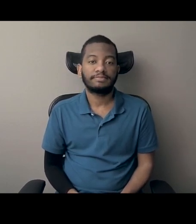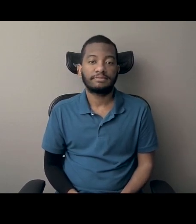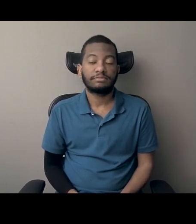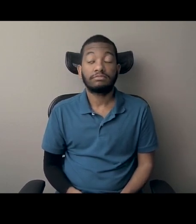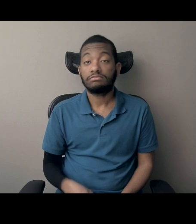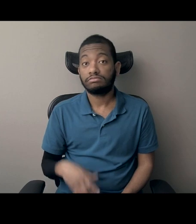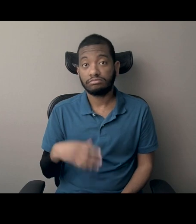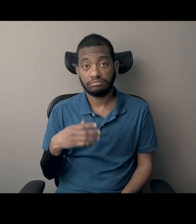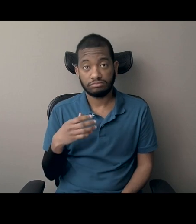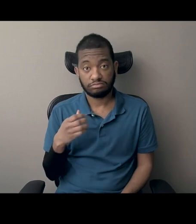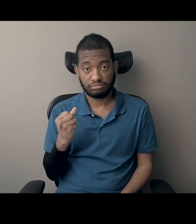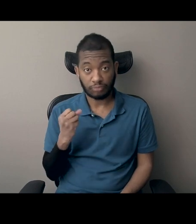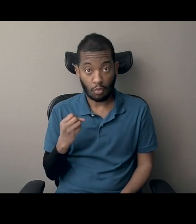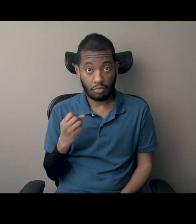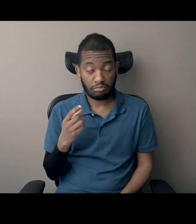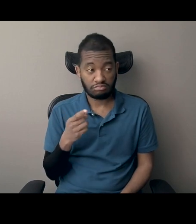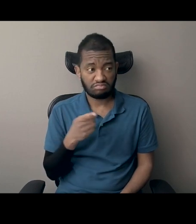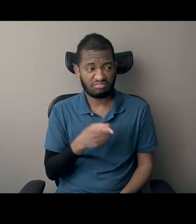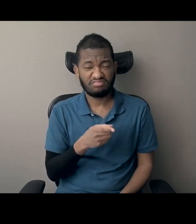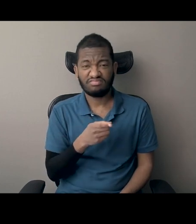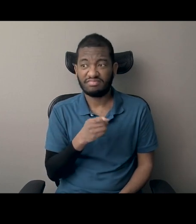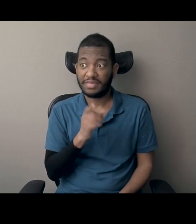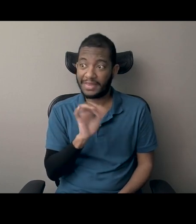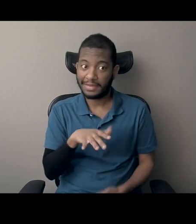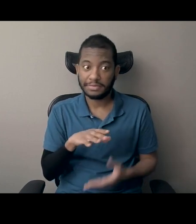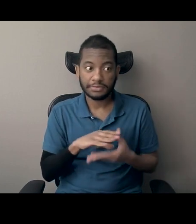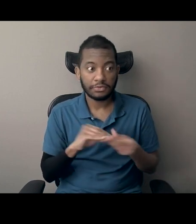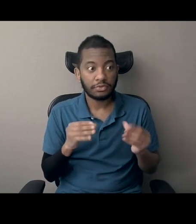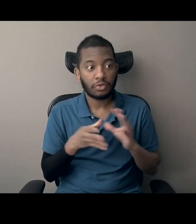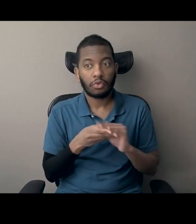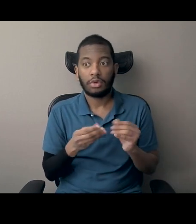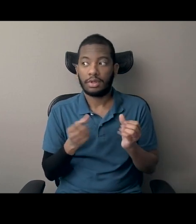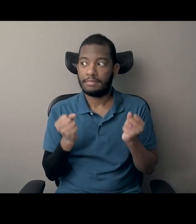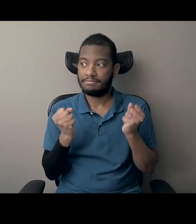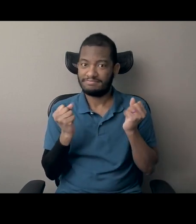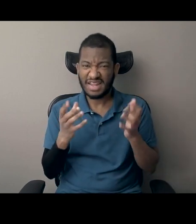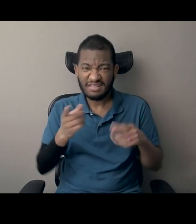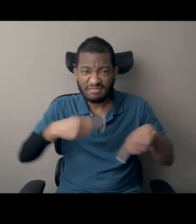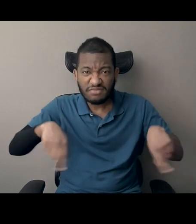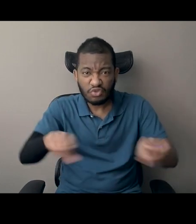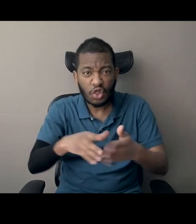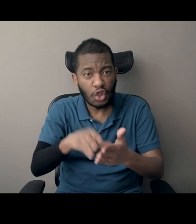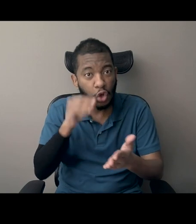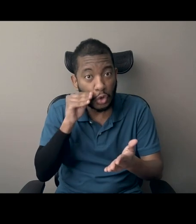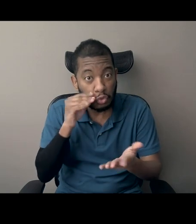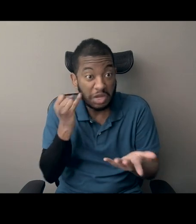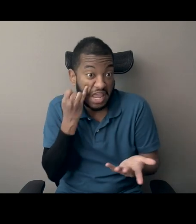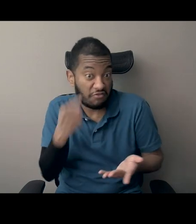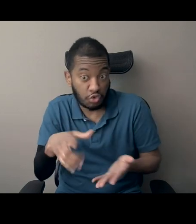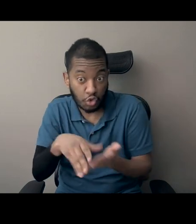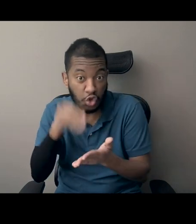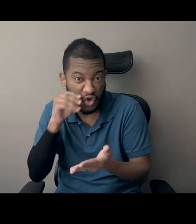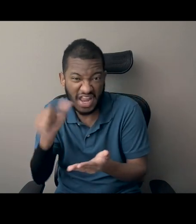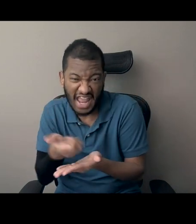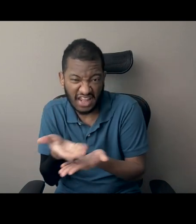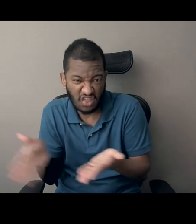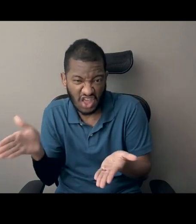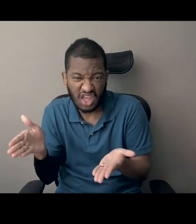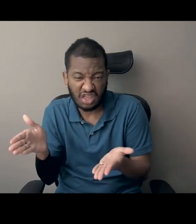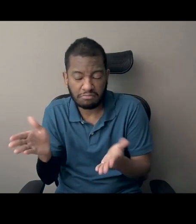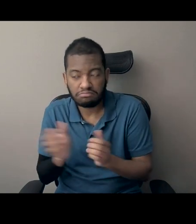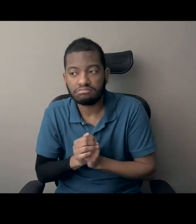so this is sort of the, the story that we learn if we learn a story at all. And then what's left out or